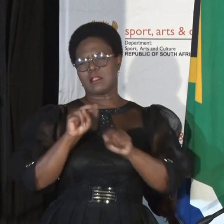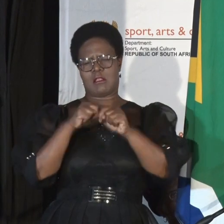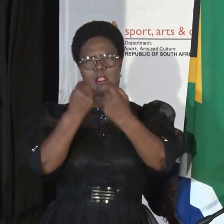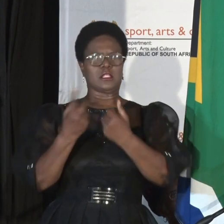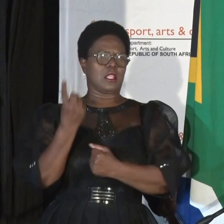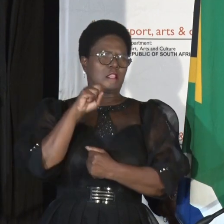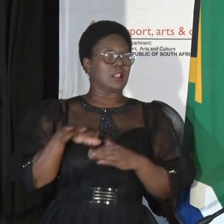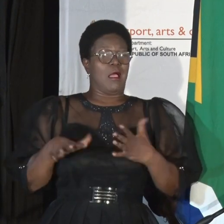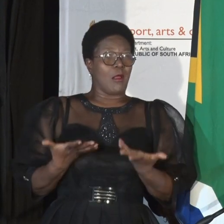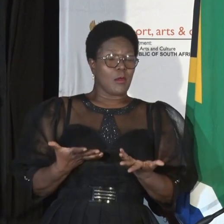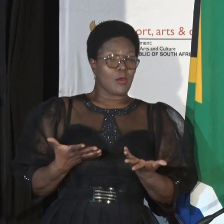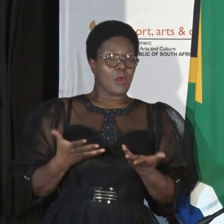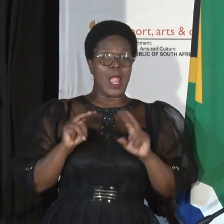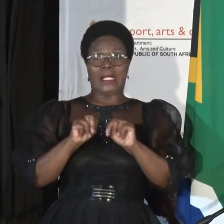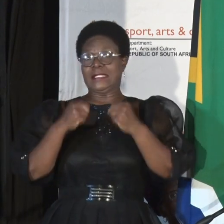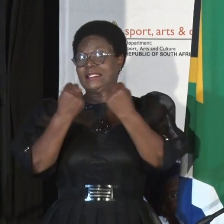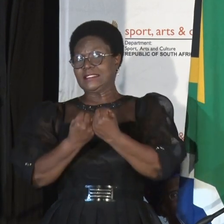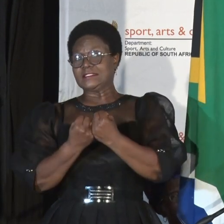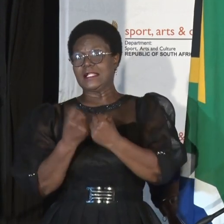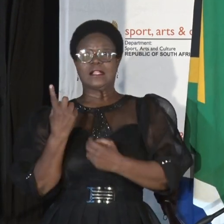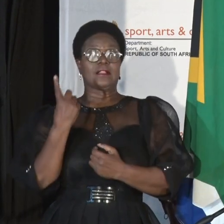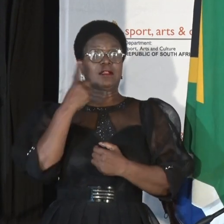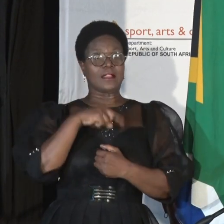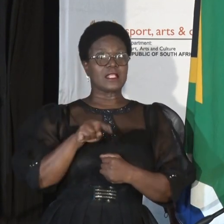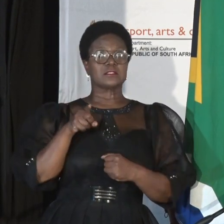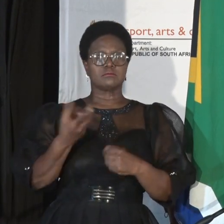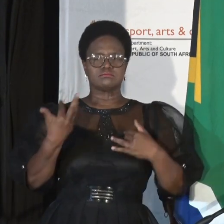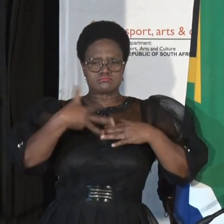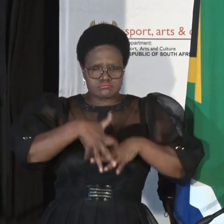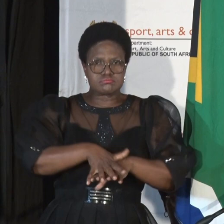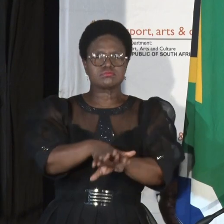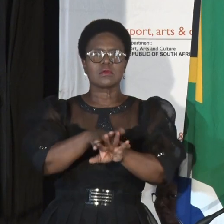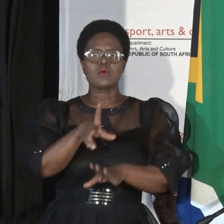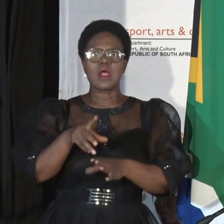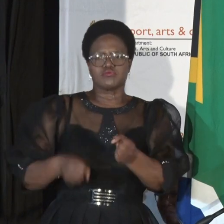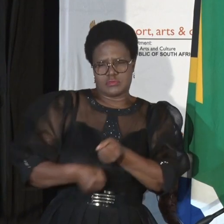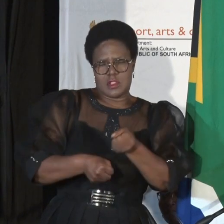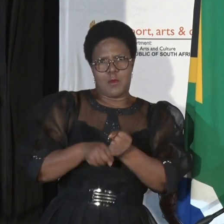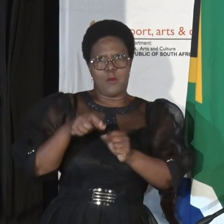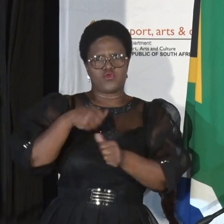how we make National Days inclusive to enhance social cohesion and nation building.